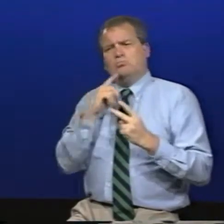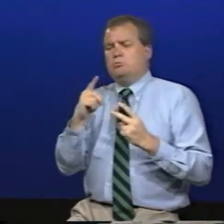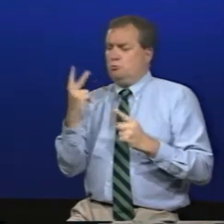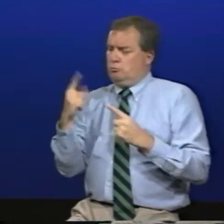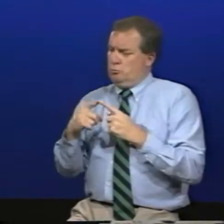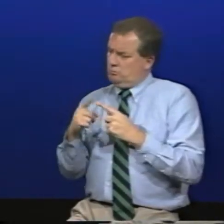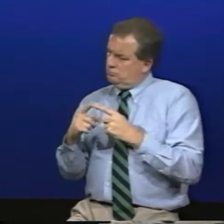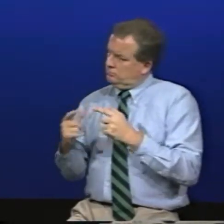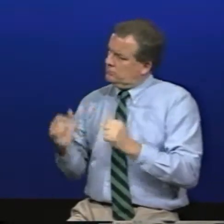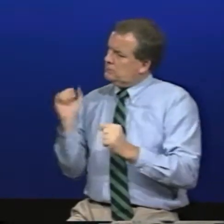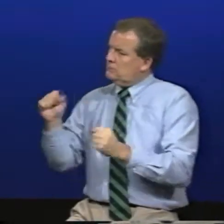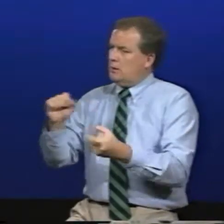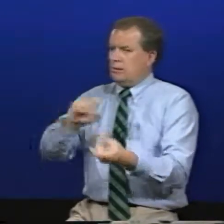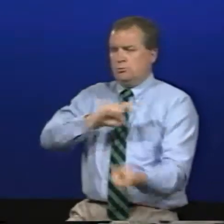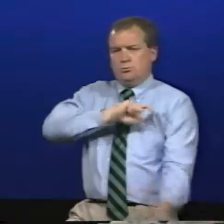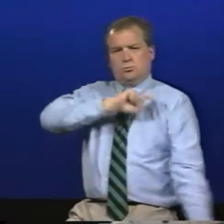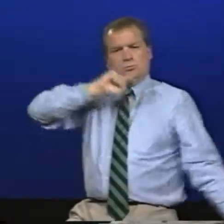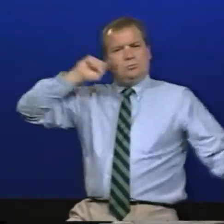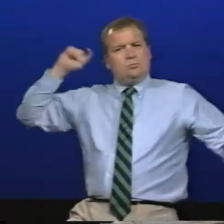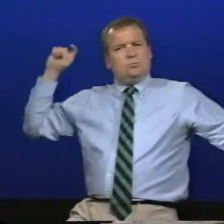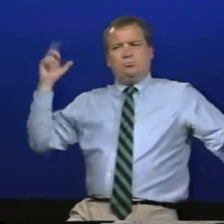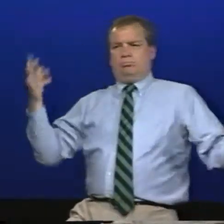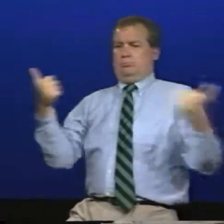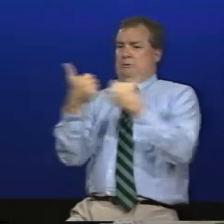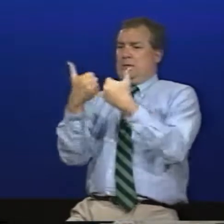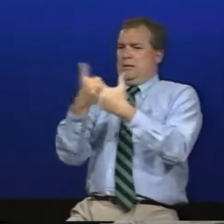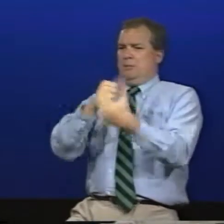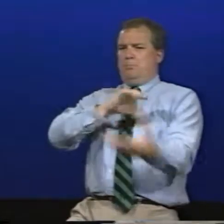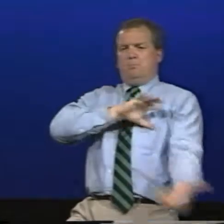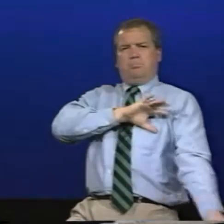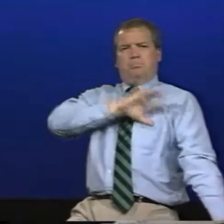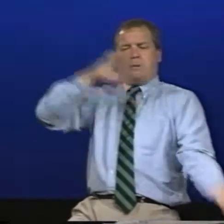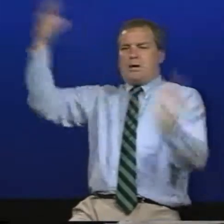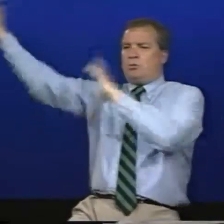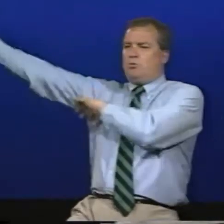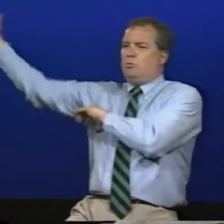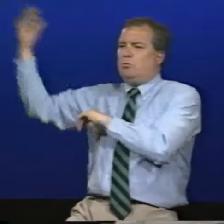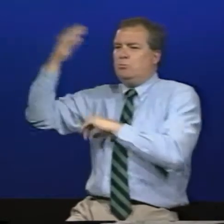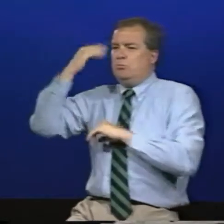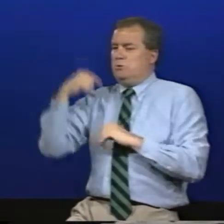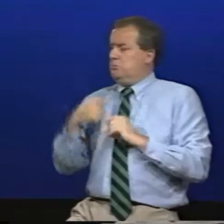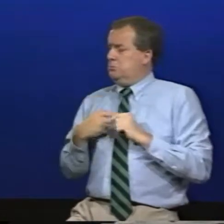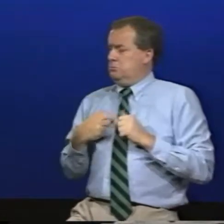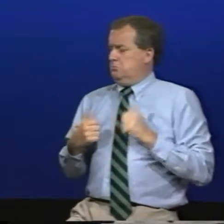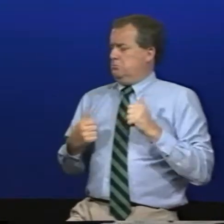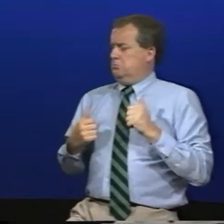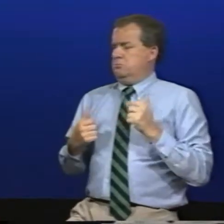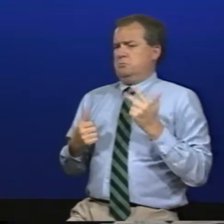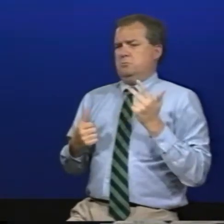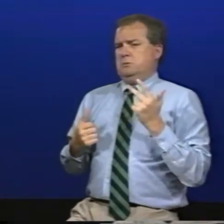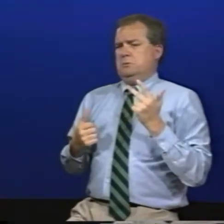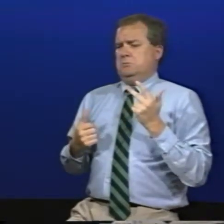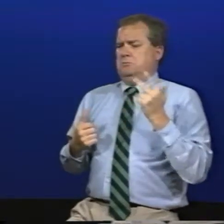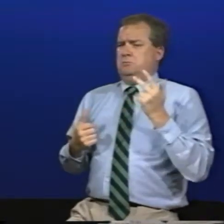been my experience though in the last few years of coaching that those three-point baskets can really upset a game you can